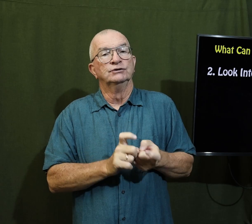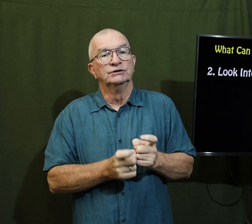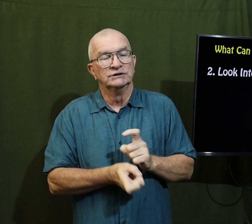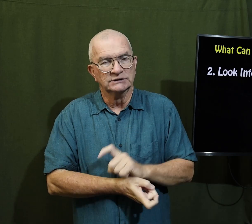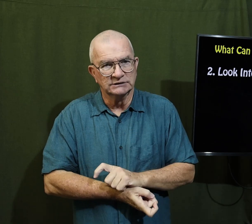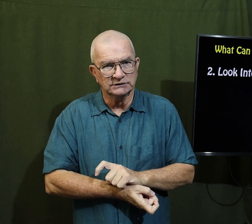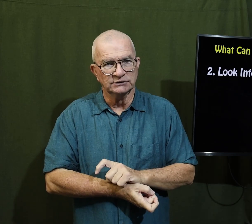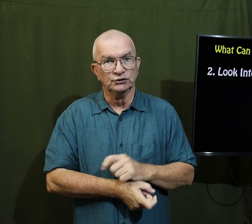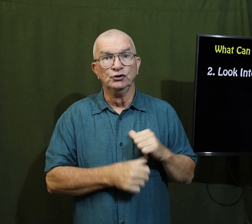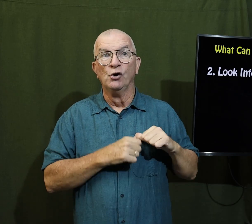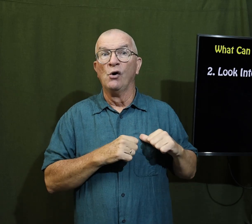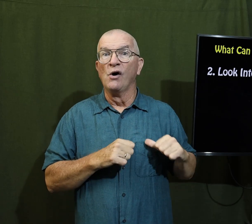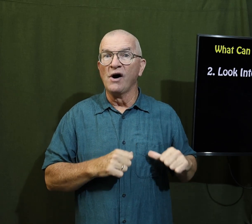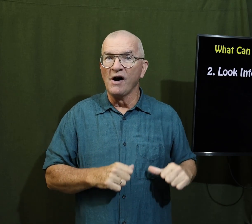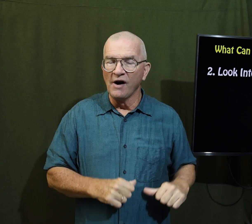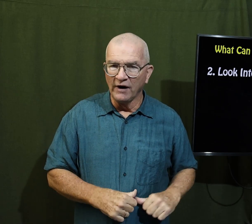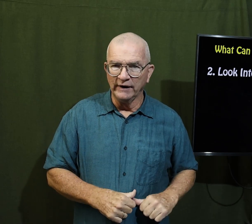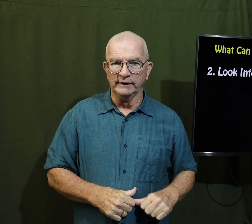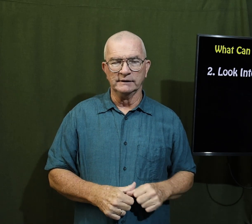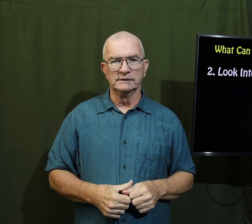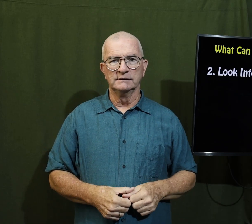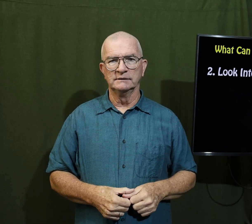that's what God wants to change our heart